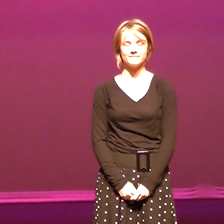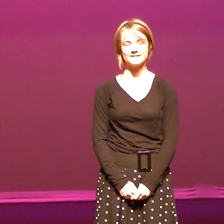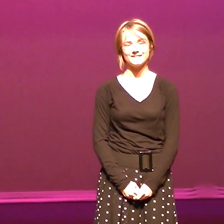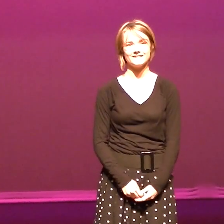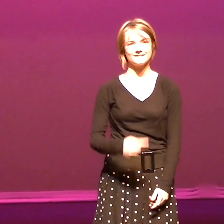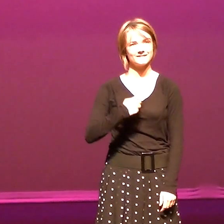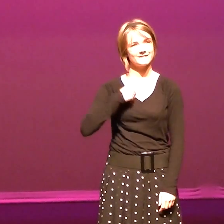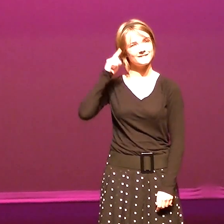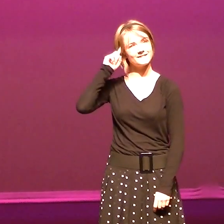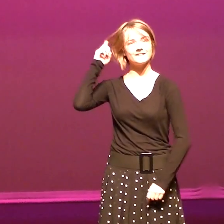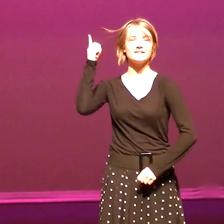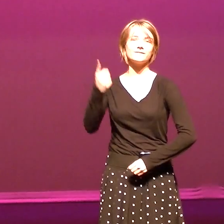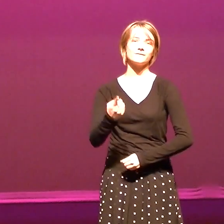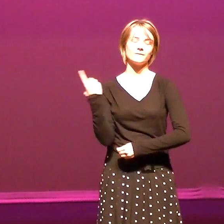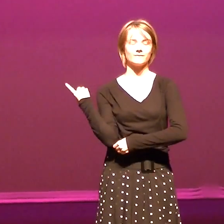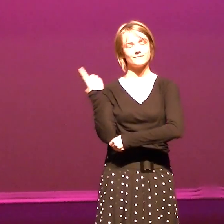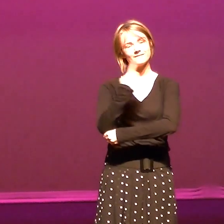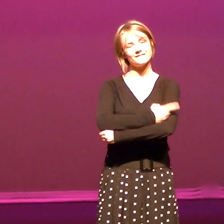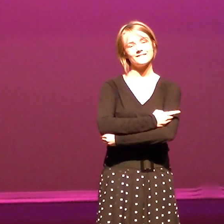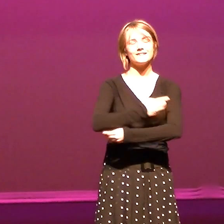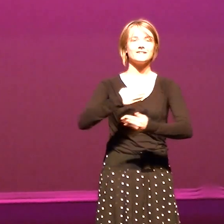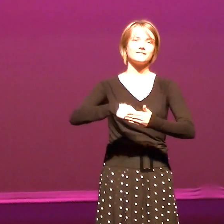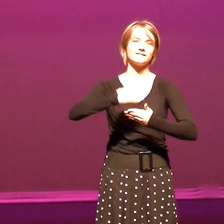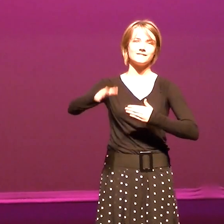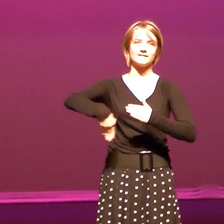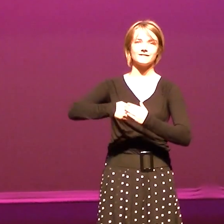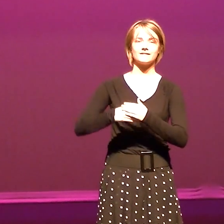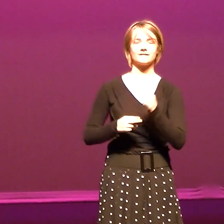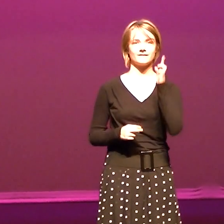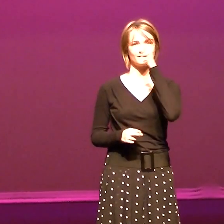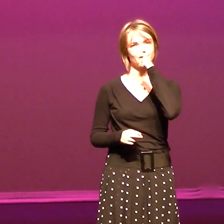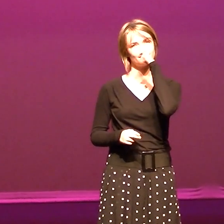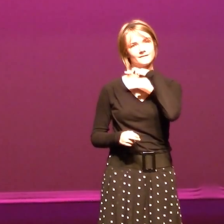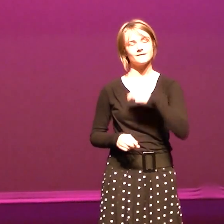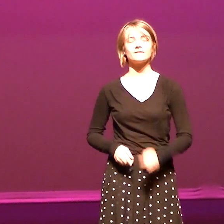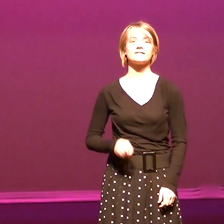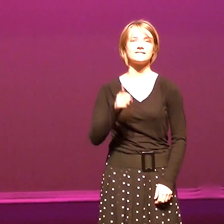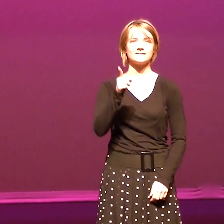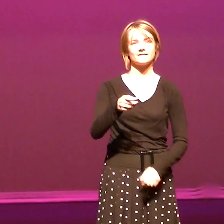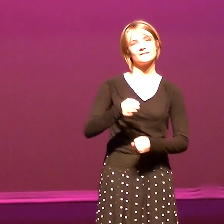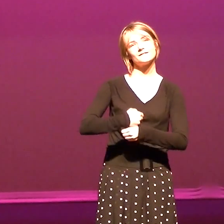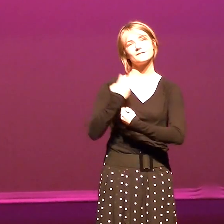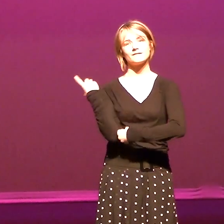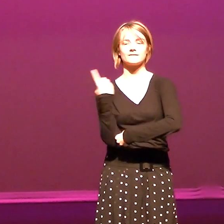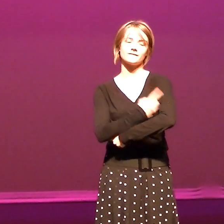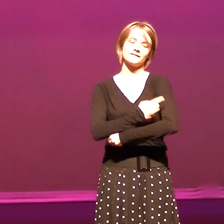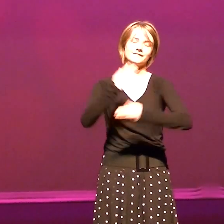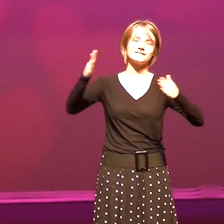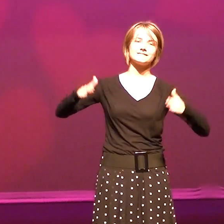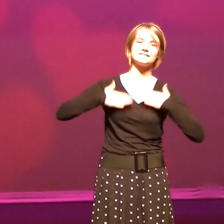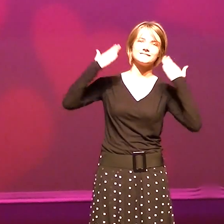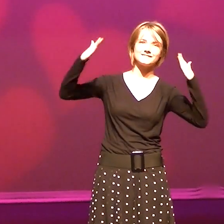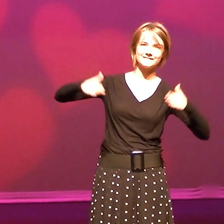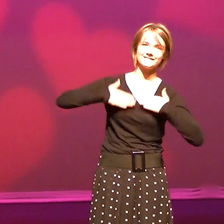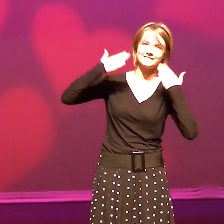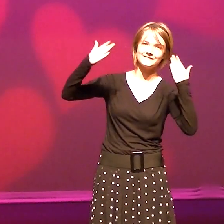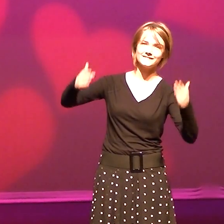I thought of you today and all the funny ways you make my day so bright